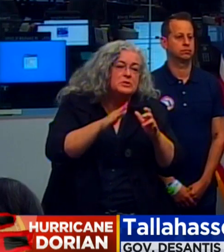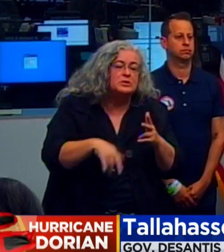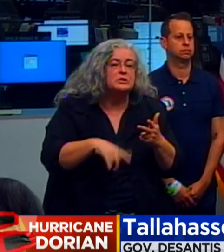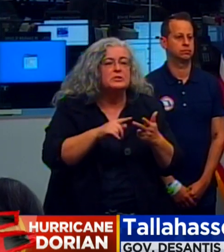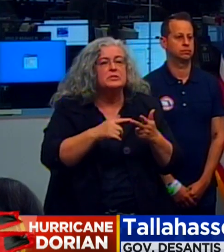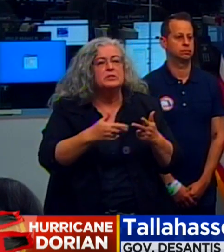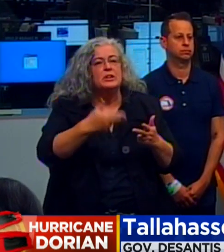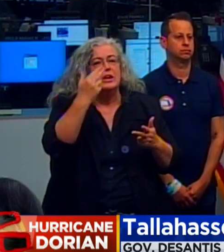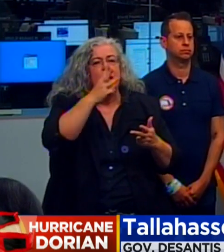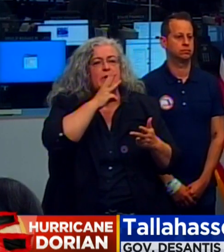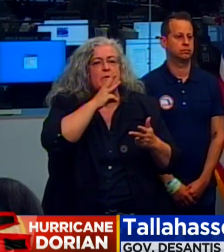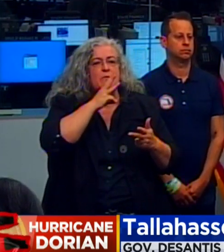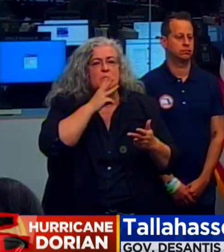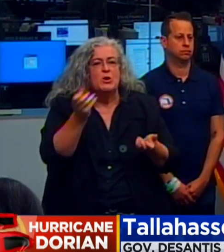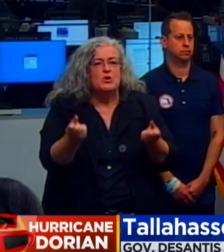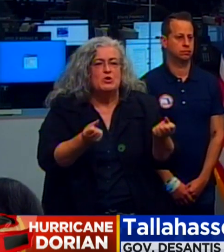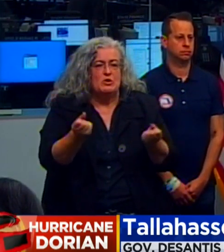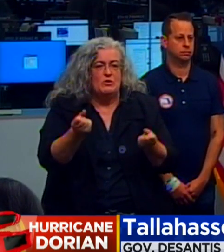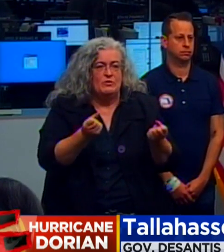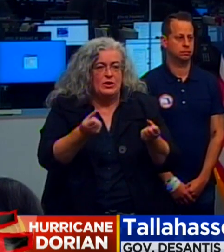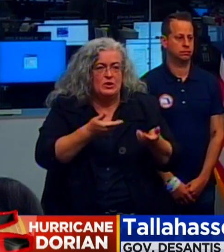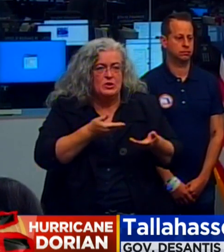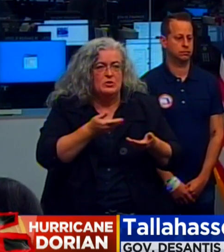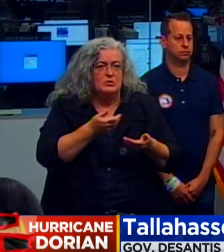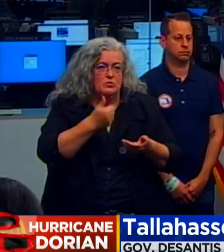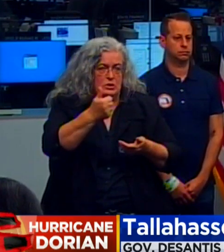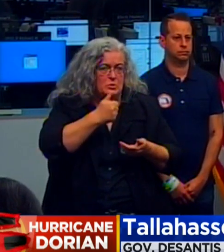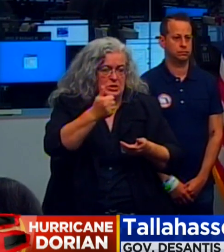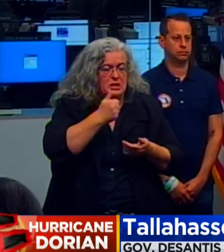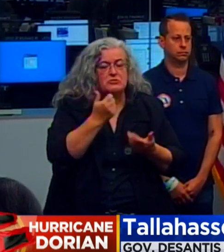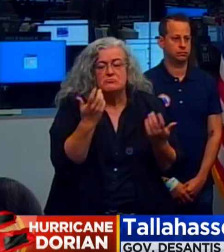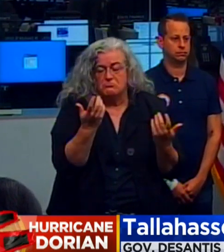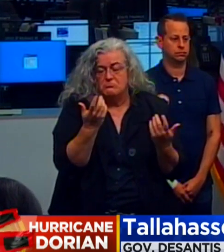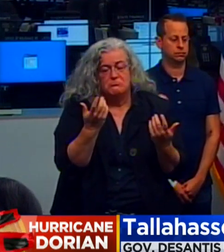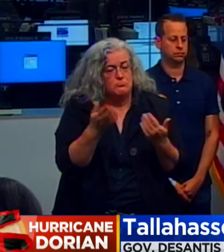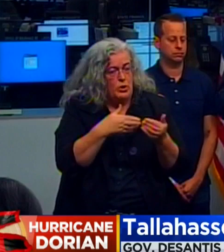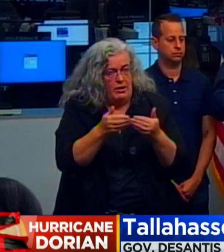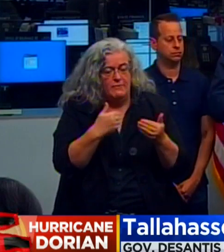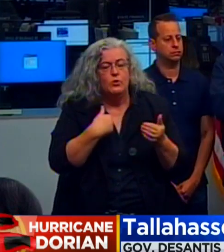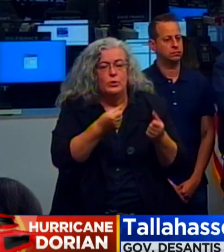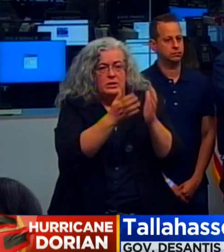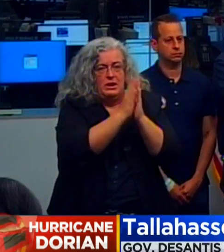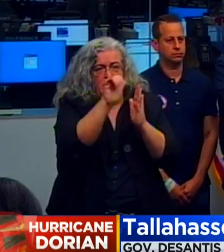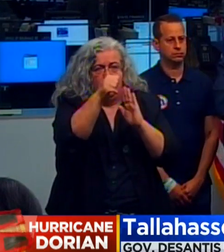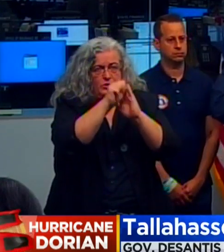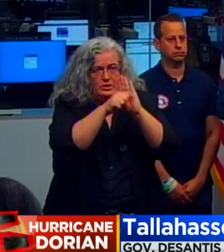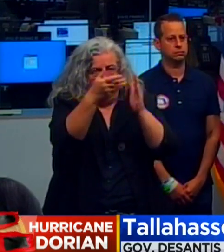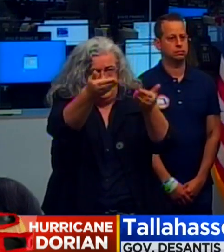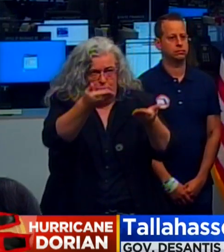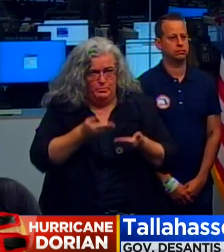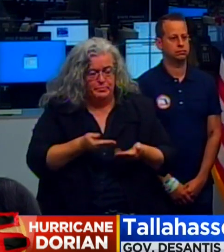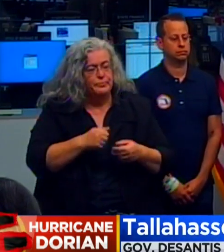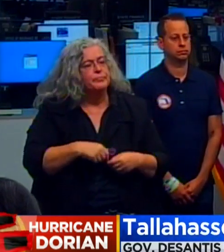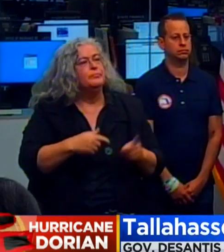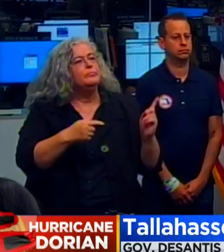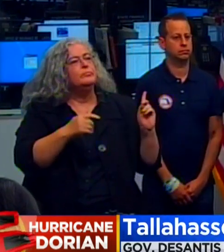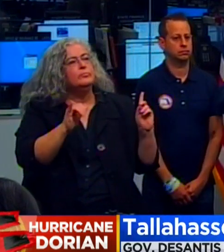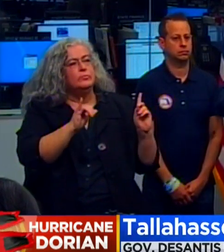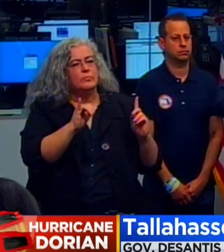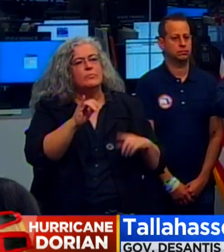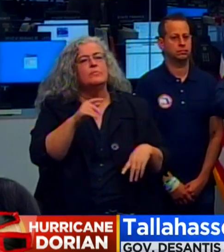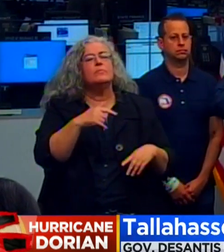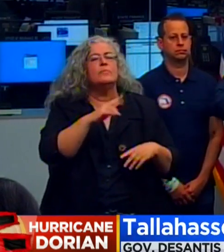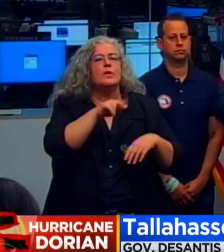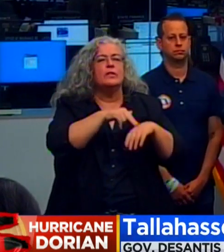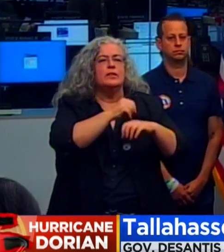high-water vehicle transportation, and those kinds of things. Governor? And we also, the general's talking with other states. We